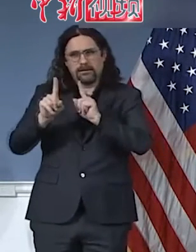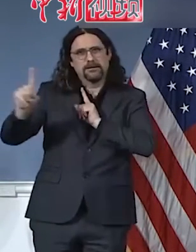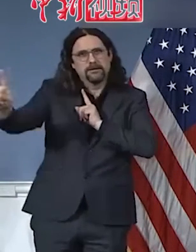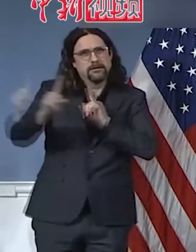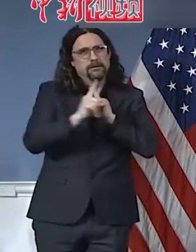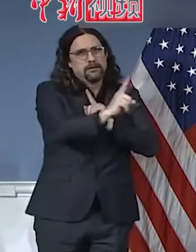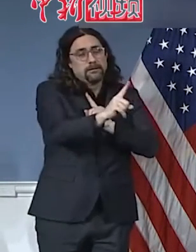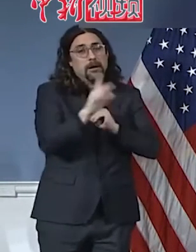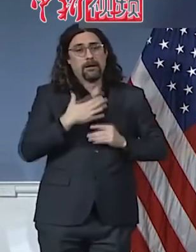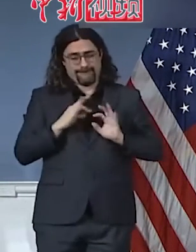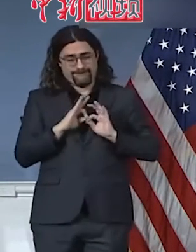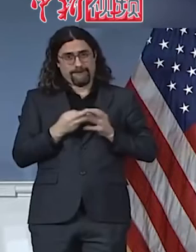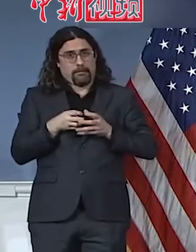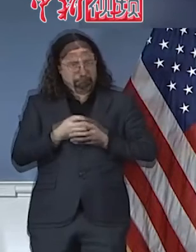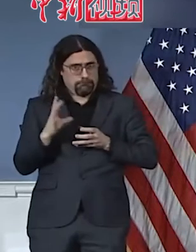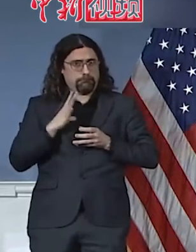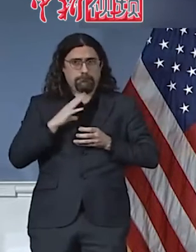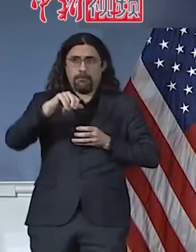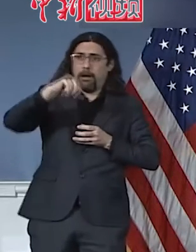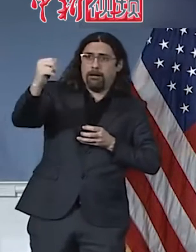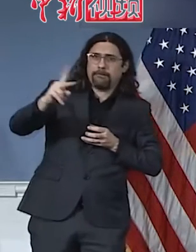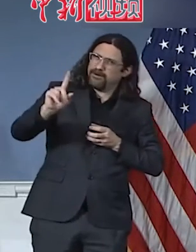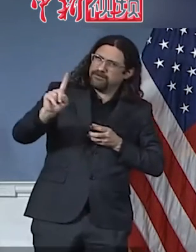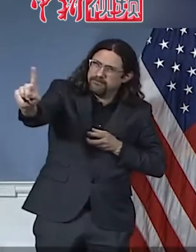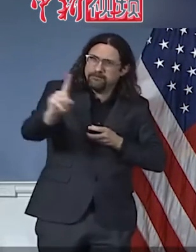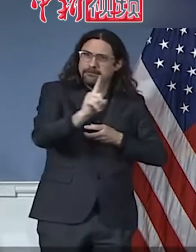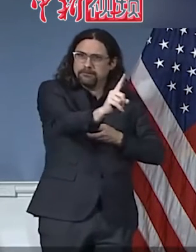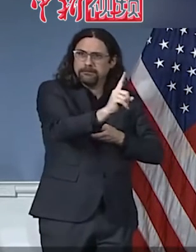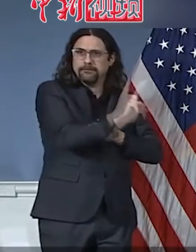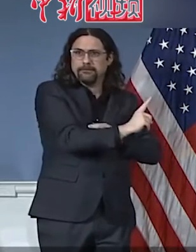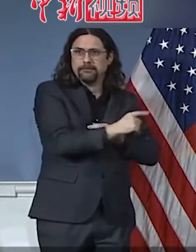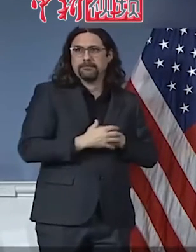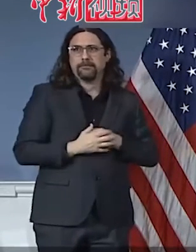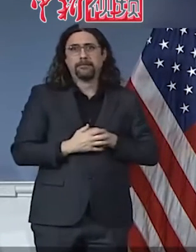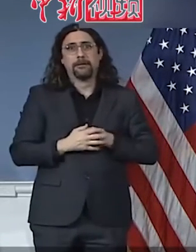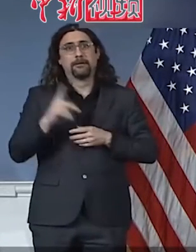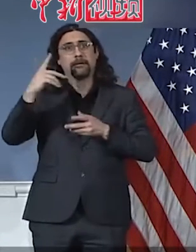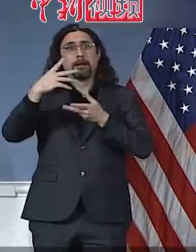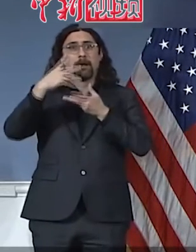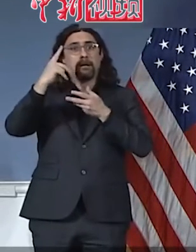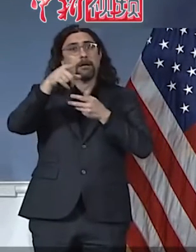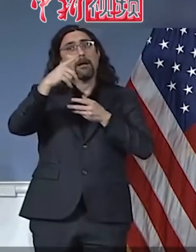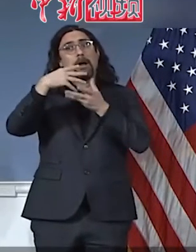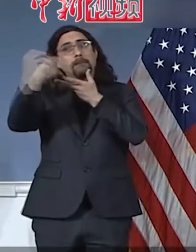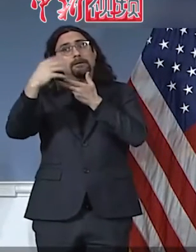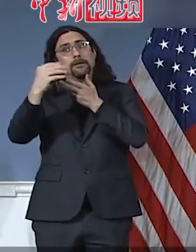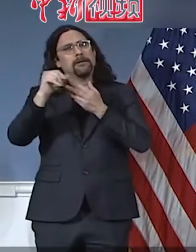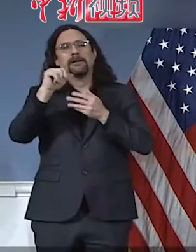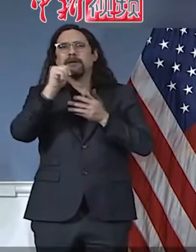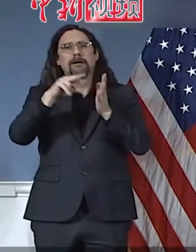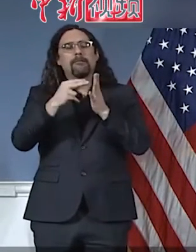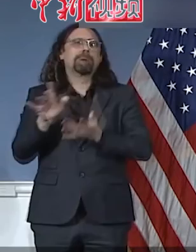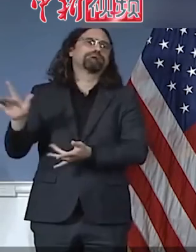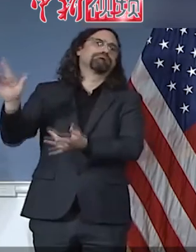exercise we are not saying you can linger we're not saying you can make a day of it we're saying go out get a minimum amount exercise